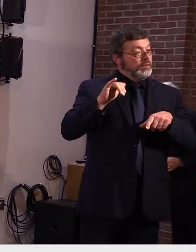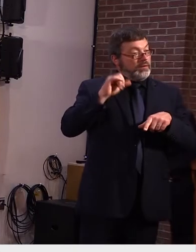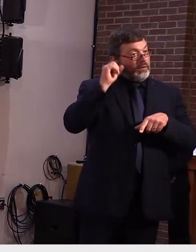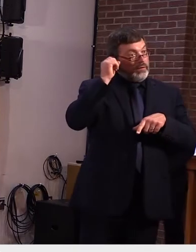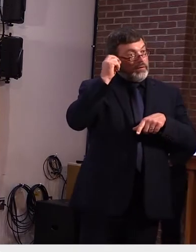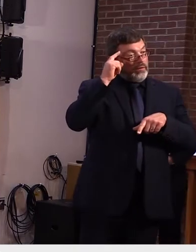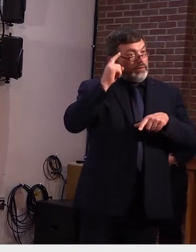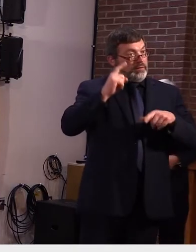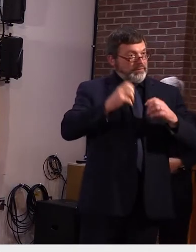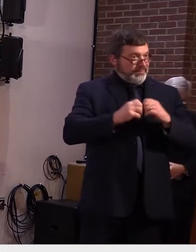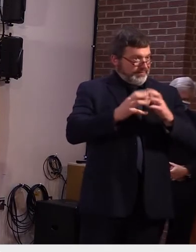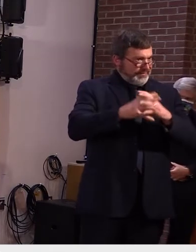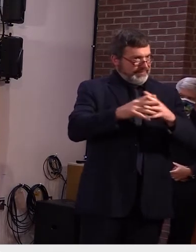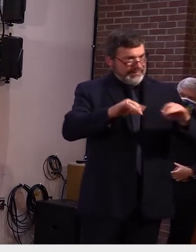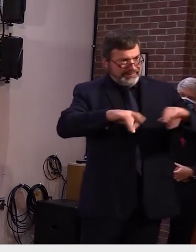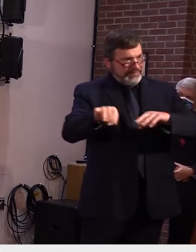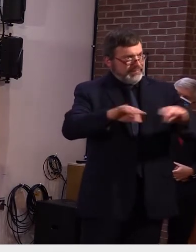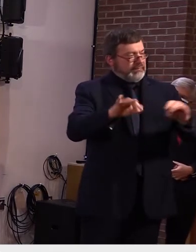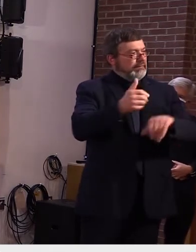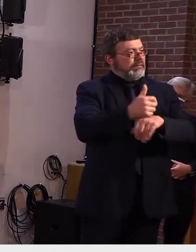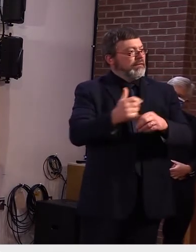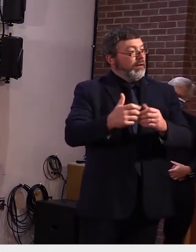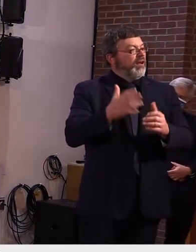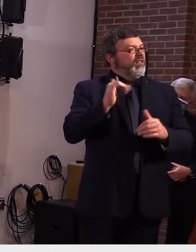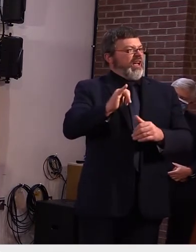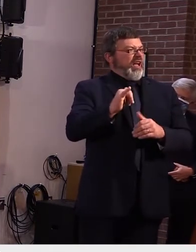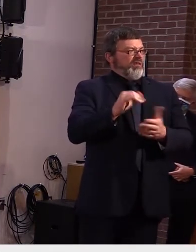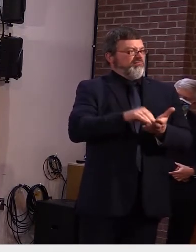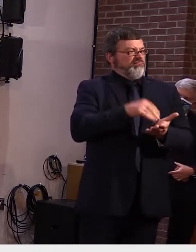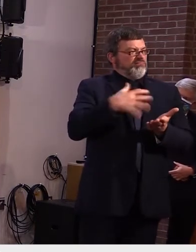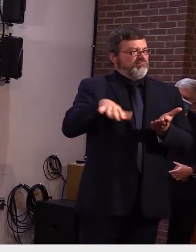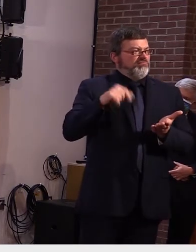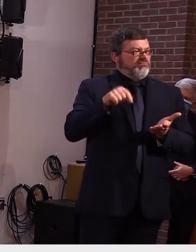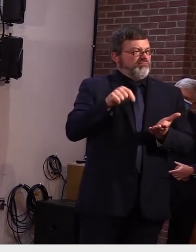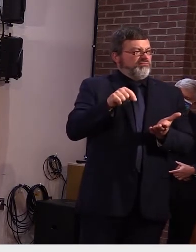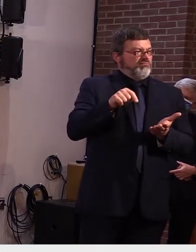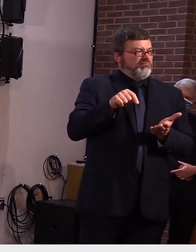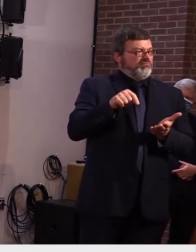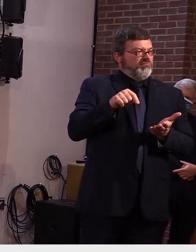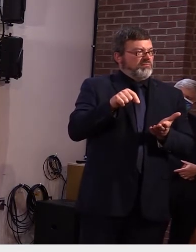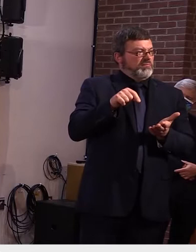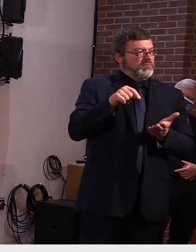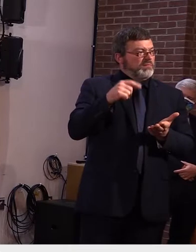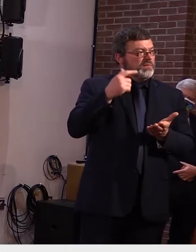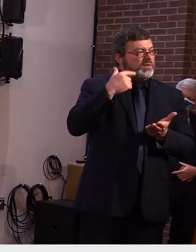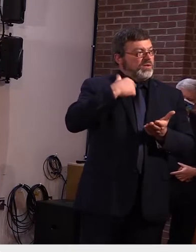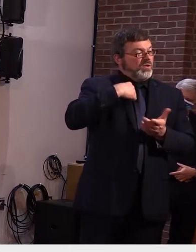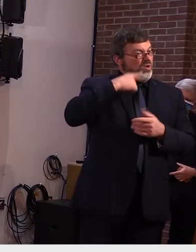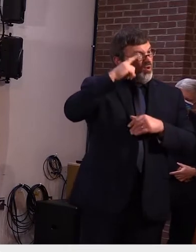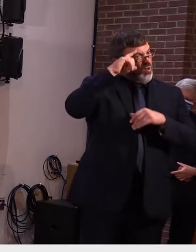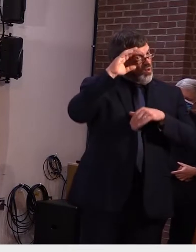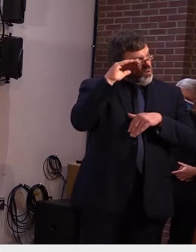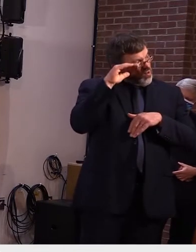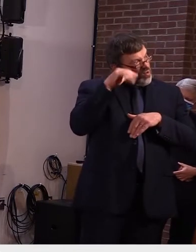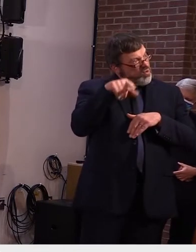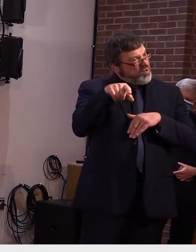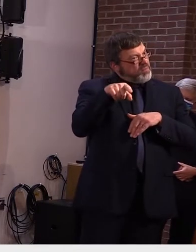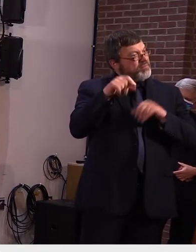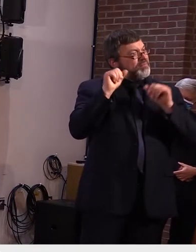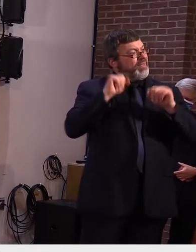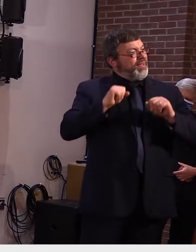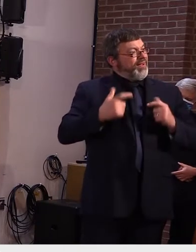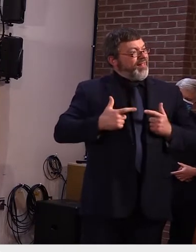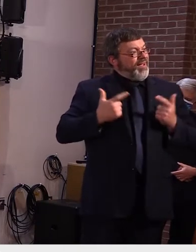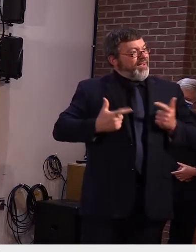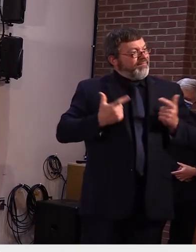to allow high school hockey uh this winter or if it's too soon to say i just i